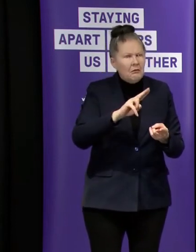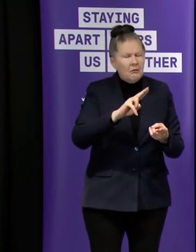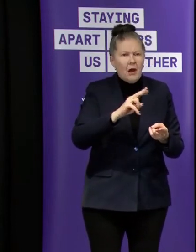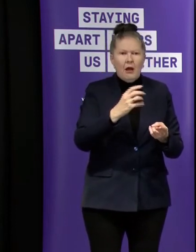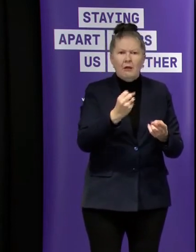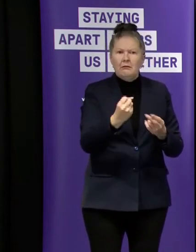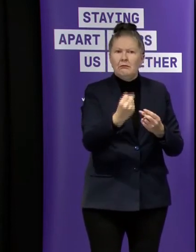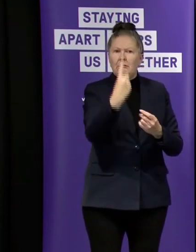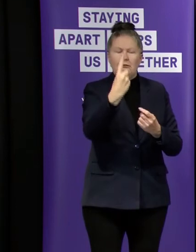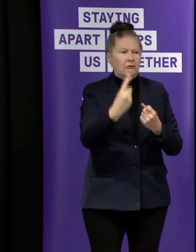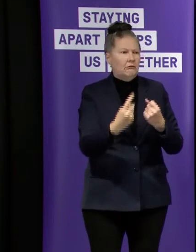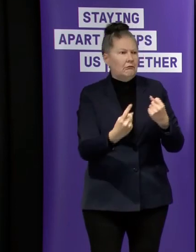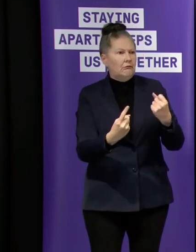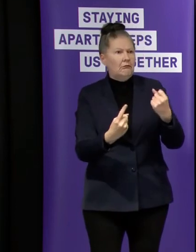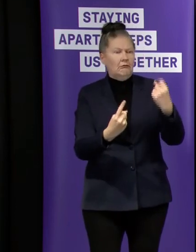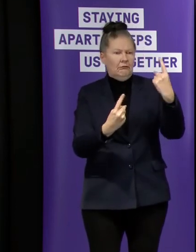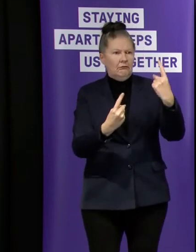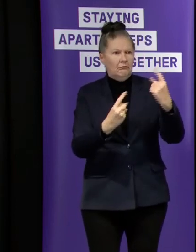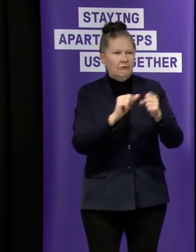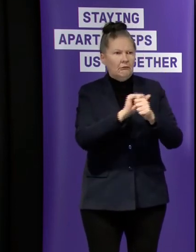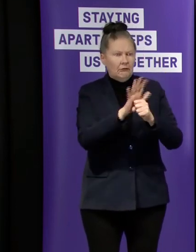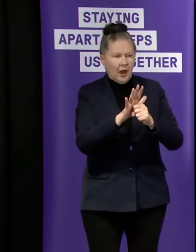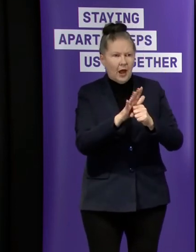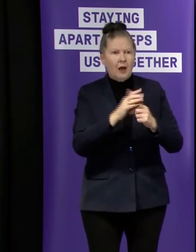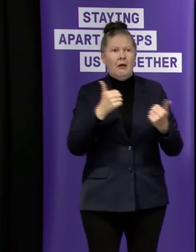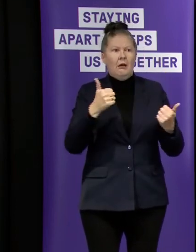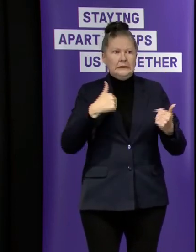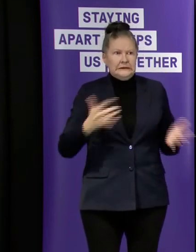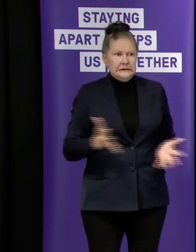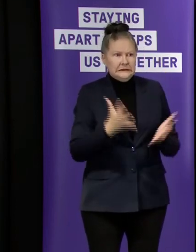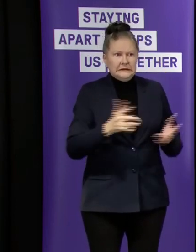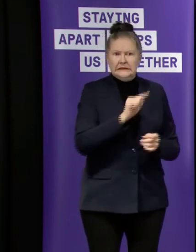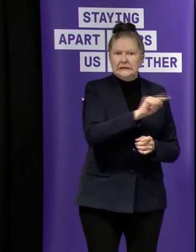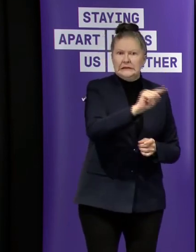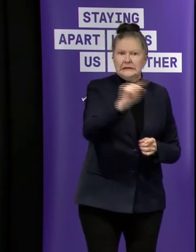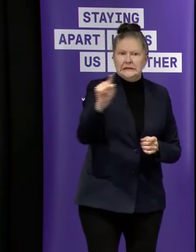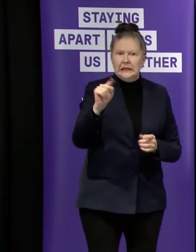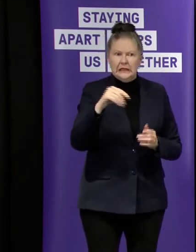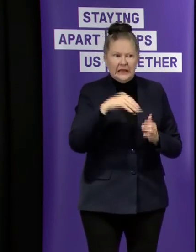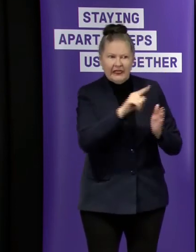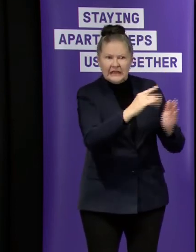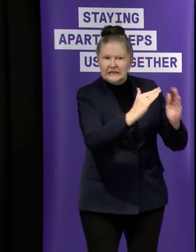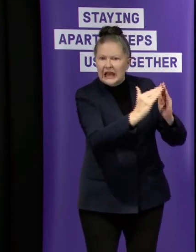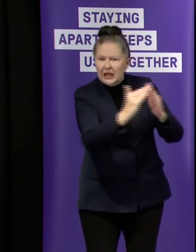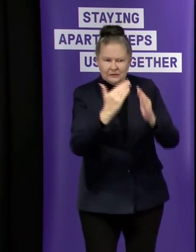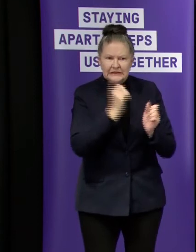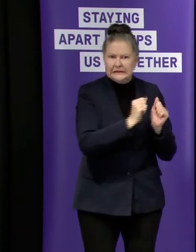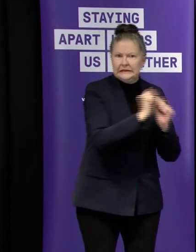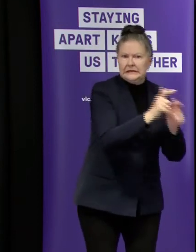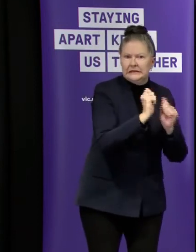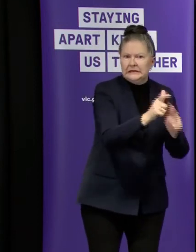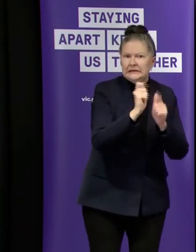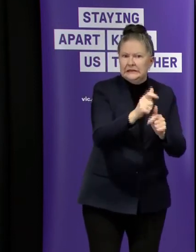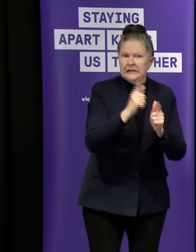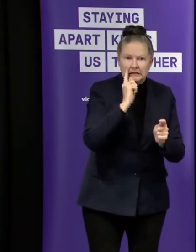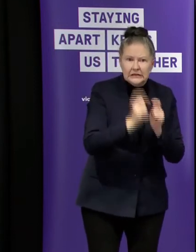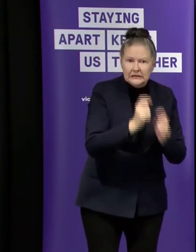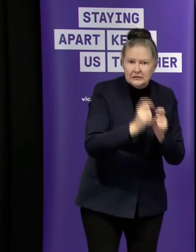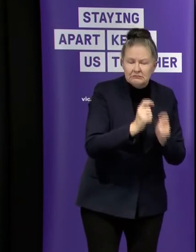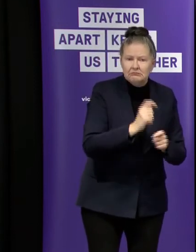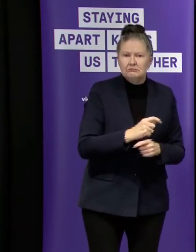cases um we uh you know there was an encouragement to get for regional victorians to go and get tested um we can look at some